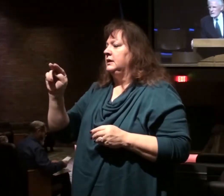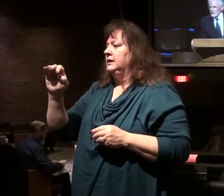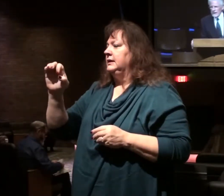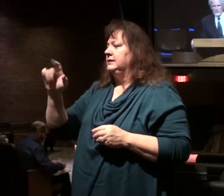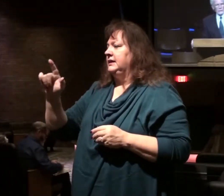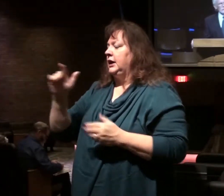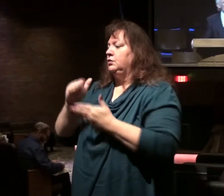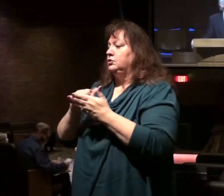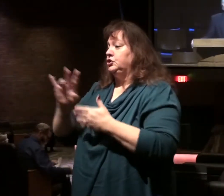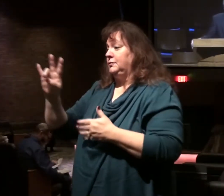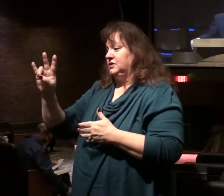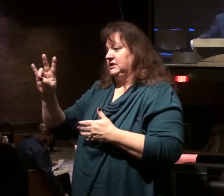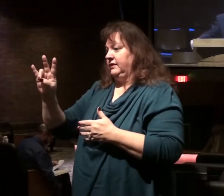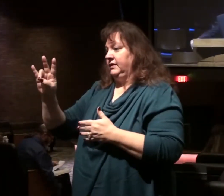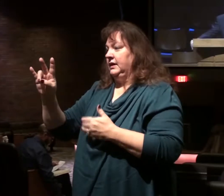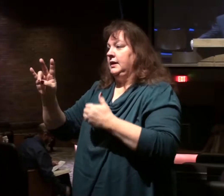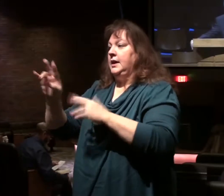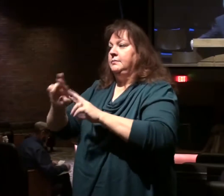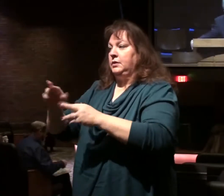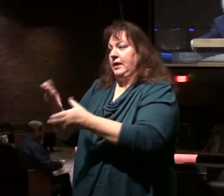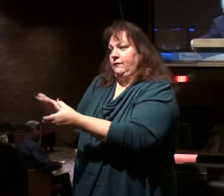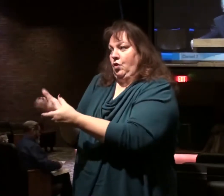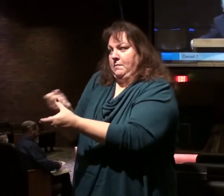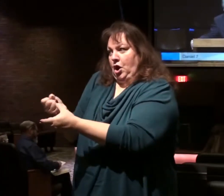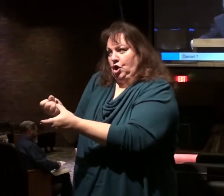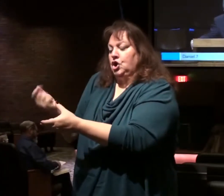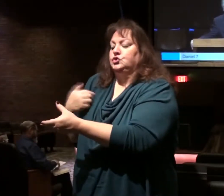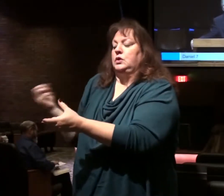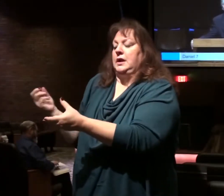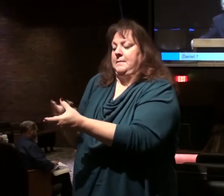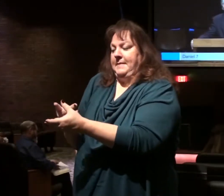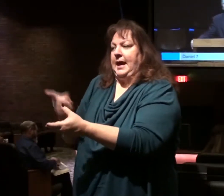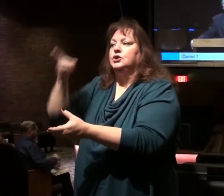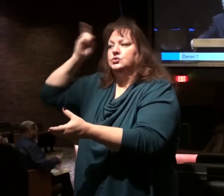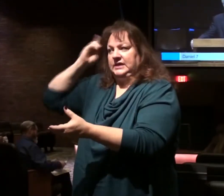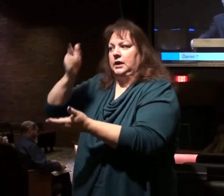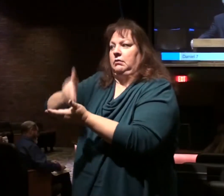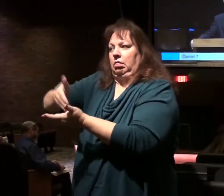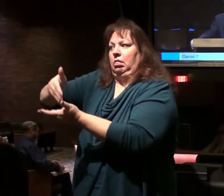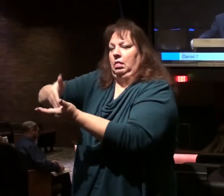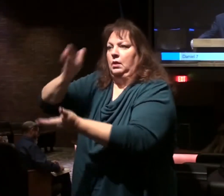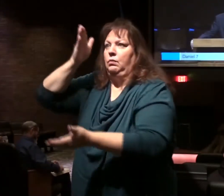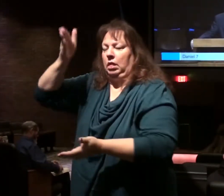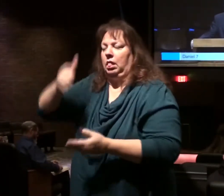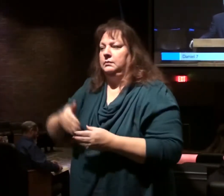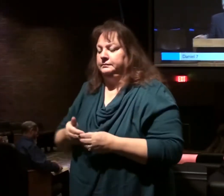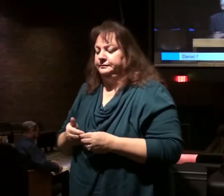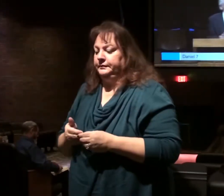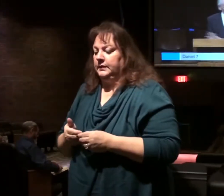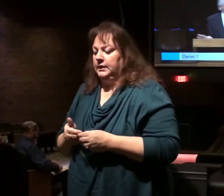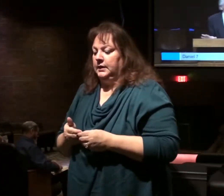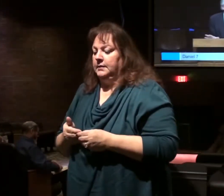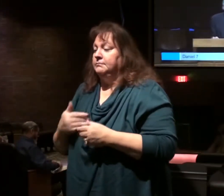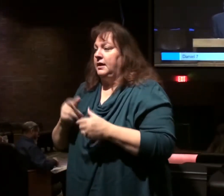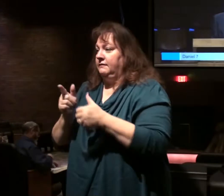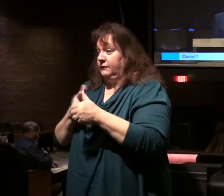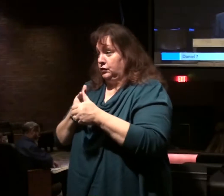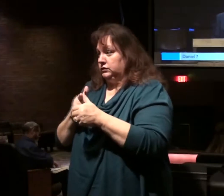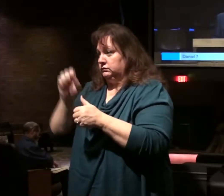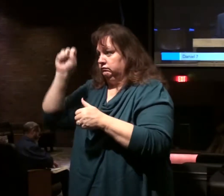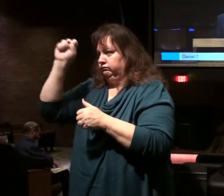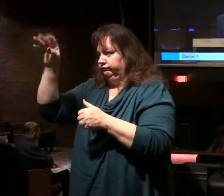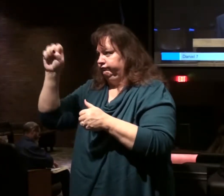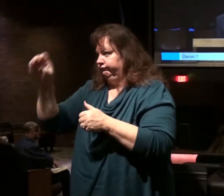marker in Daniel here in 7. because we will be coming back to Daniel and spending some time here. But first we're going to just